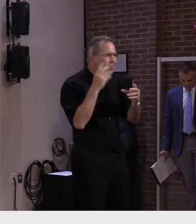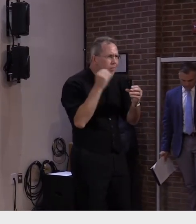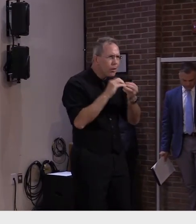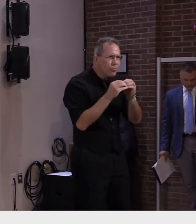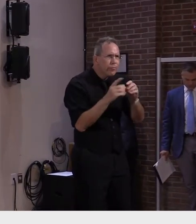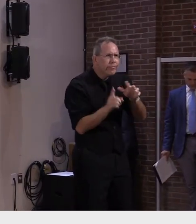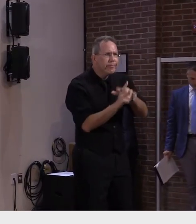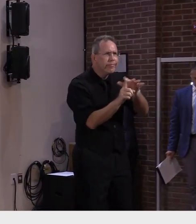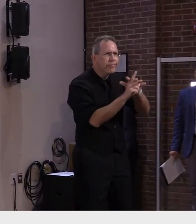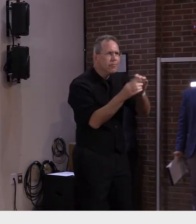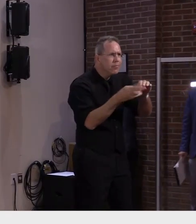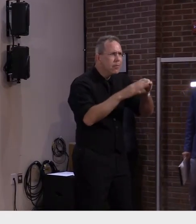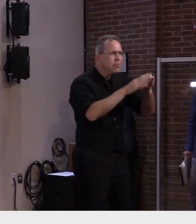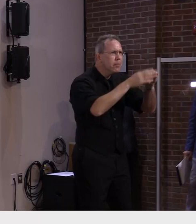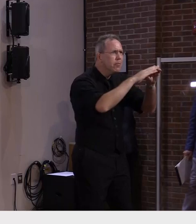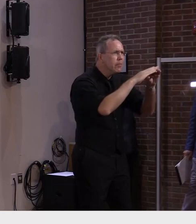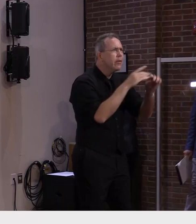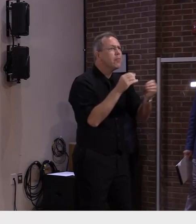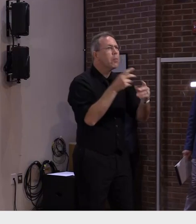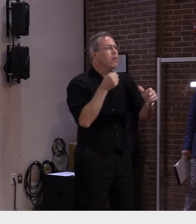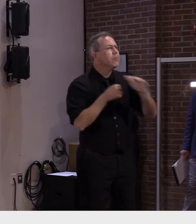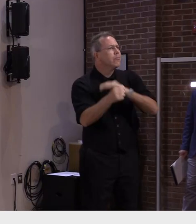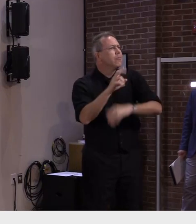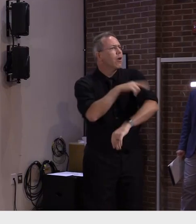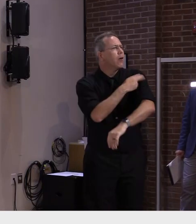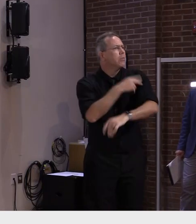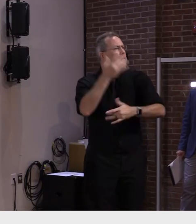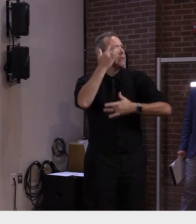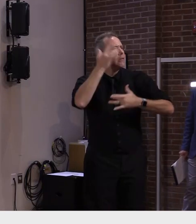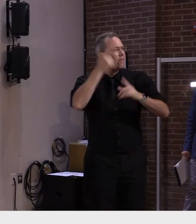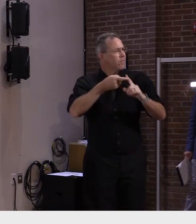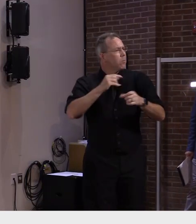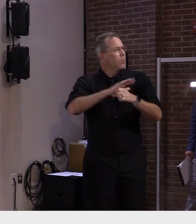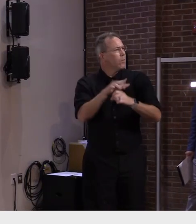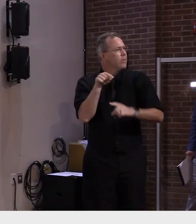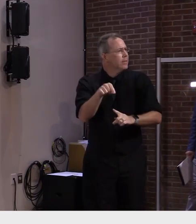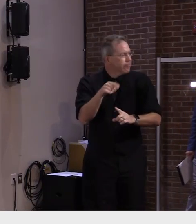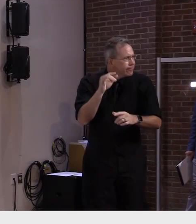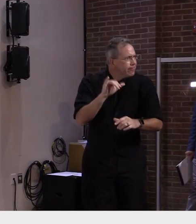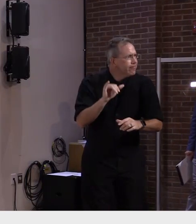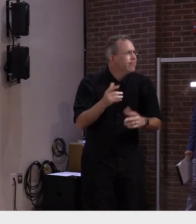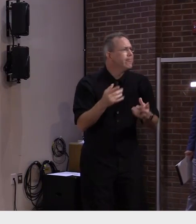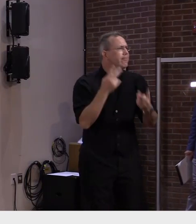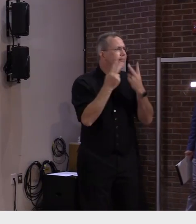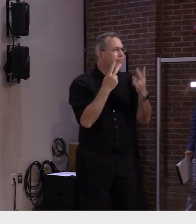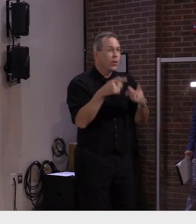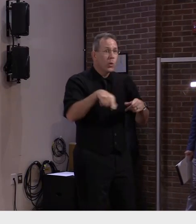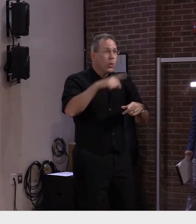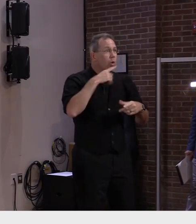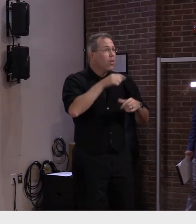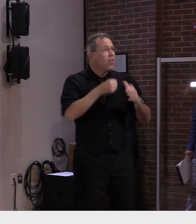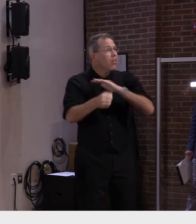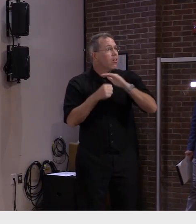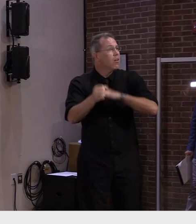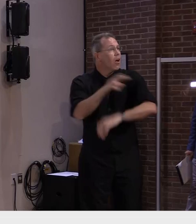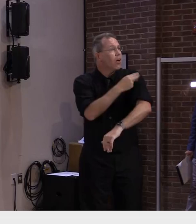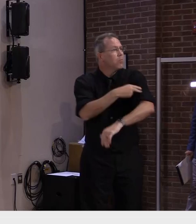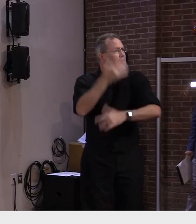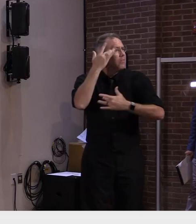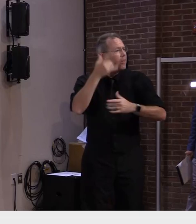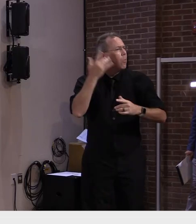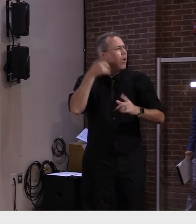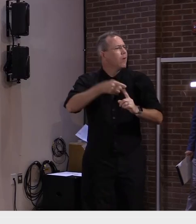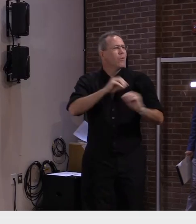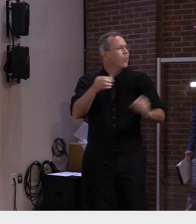hospitalizations occurring among the unvaccinated as the CDC director Dr. Walensky